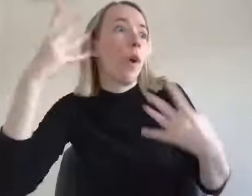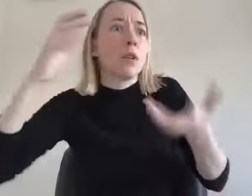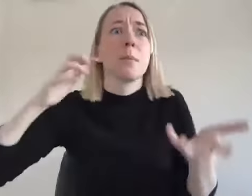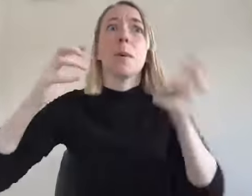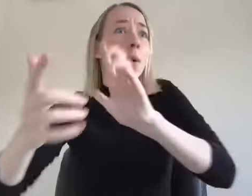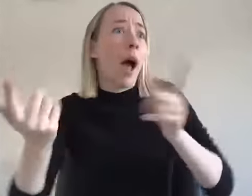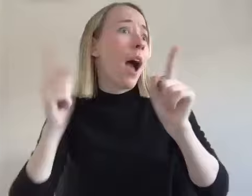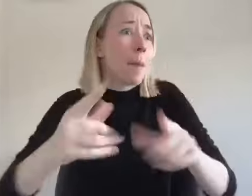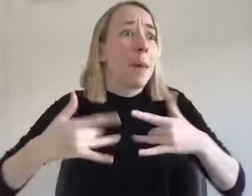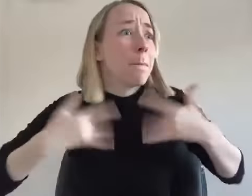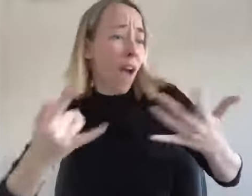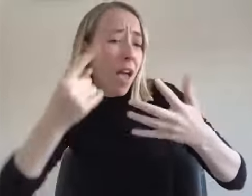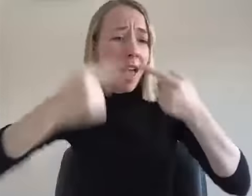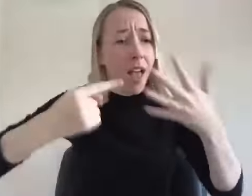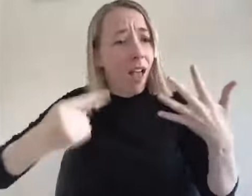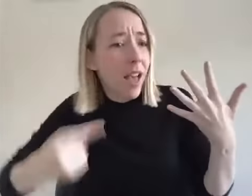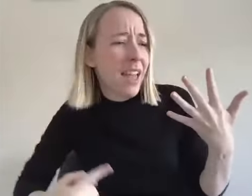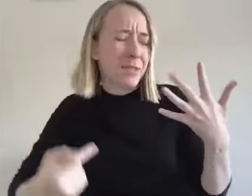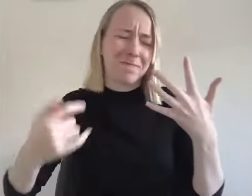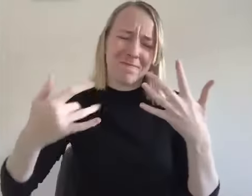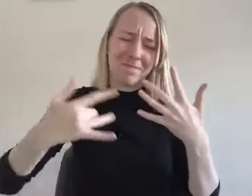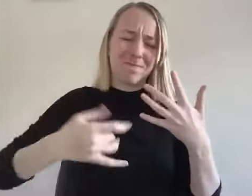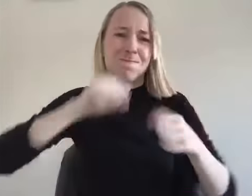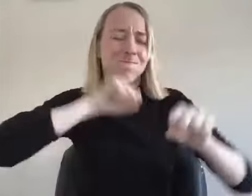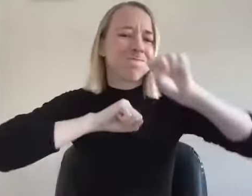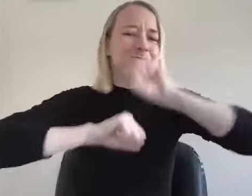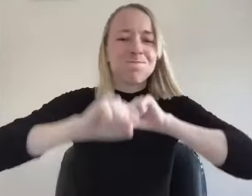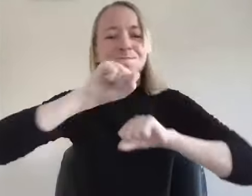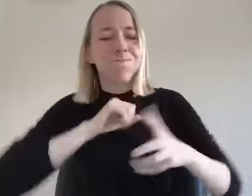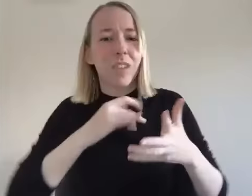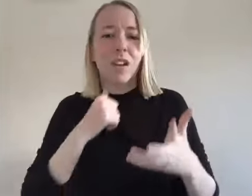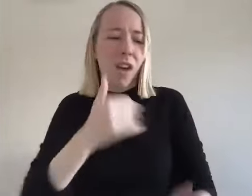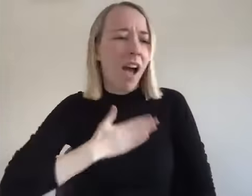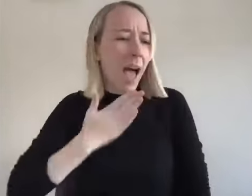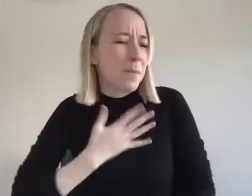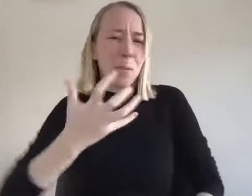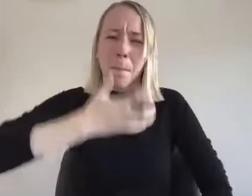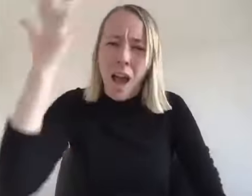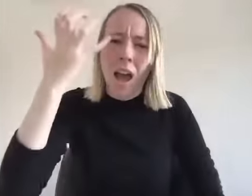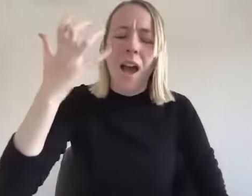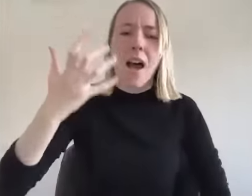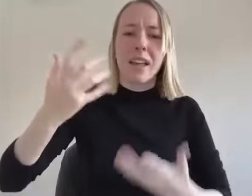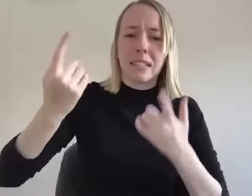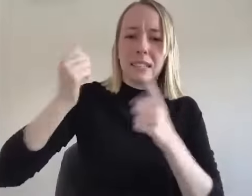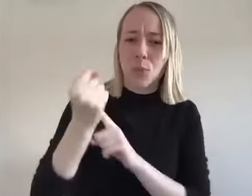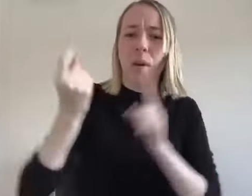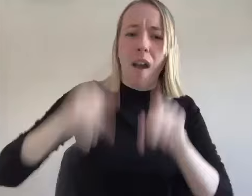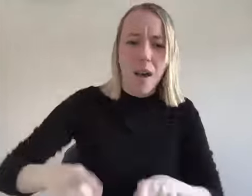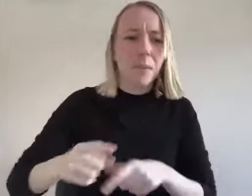they're like this crazy shit happened and oh my god this happened and they're beating themselves over the head because they're unhappy or mad about a